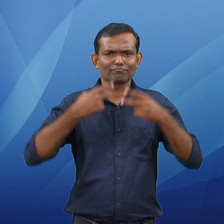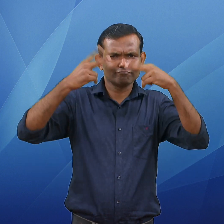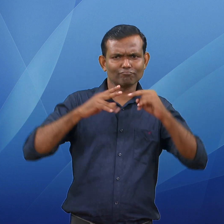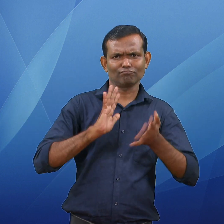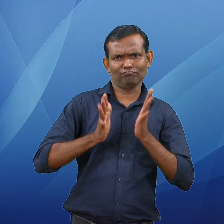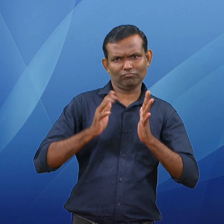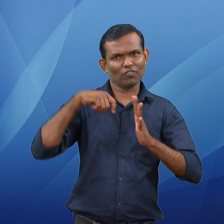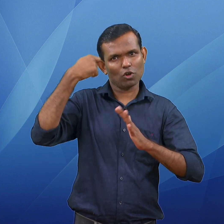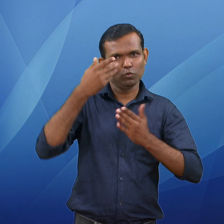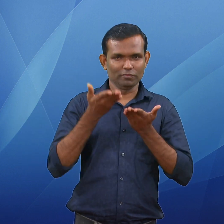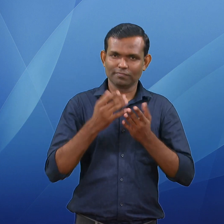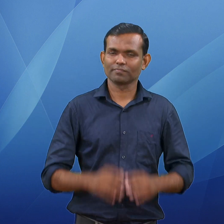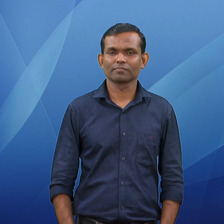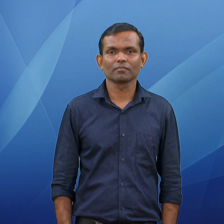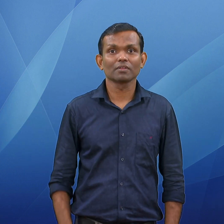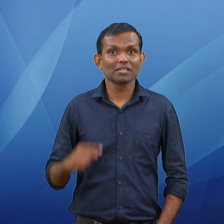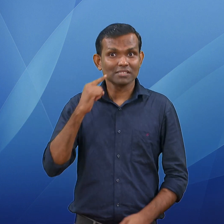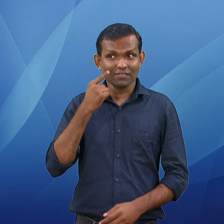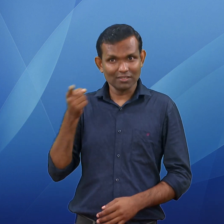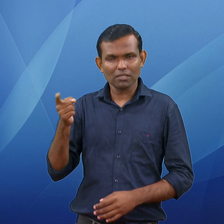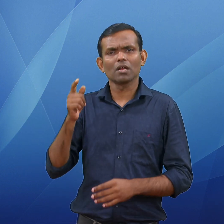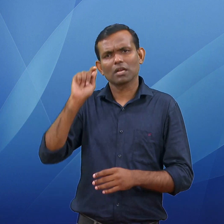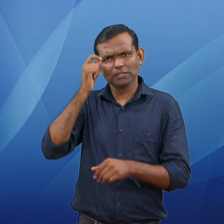Maximena, Nish faculty. See you again next week. Thank you.